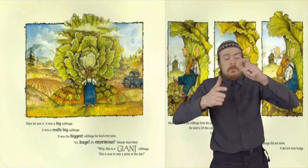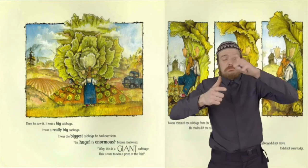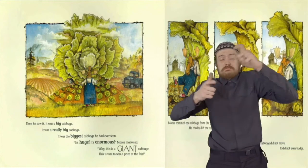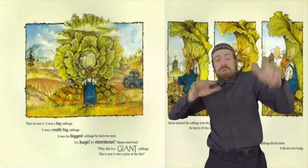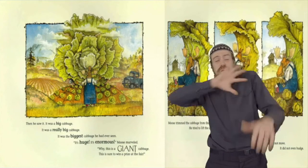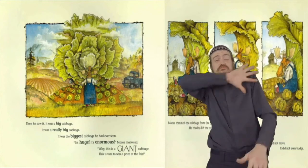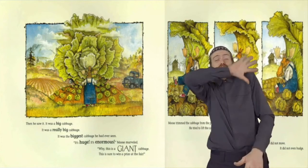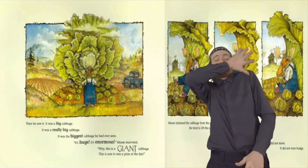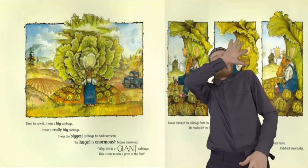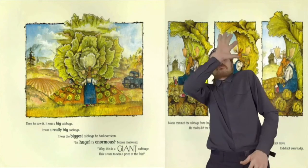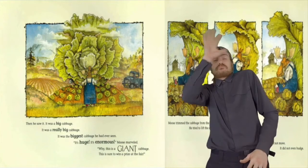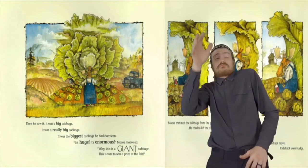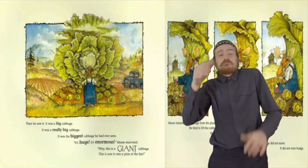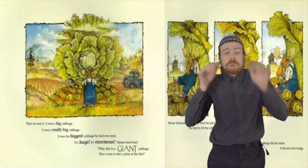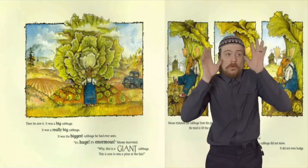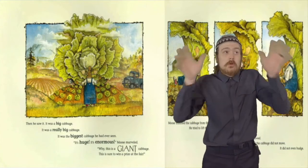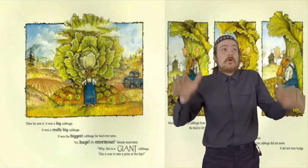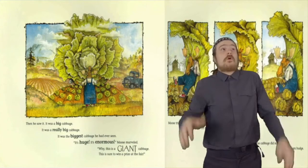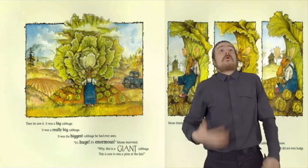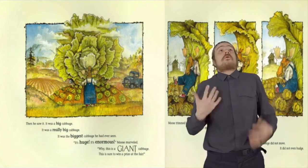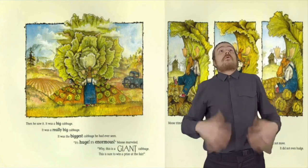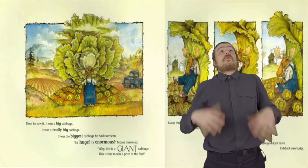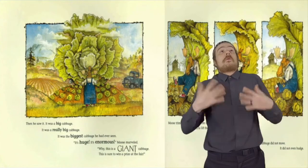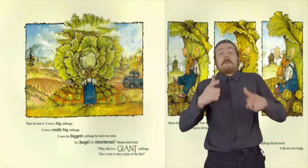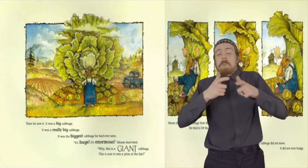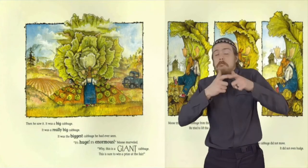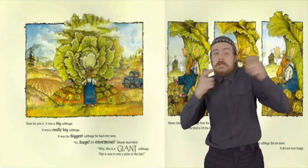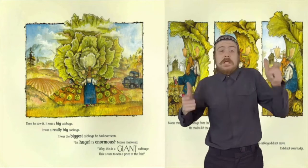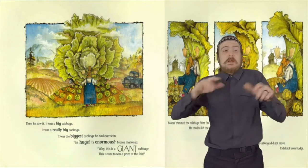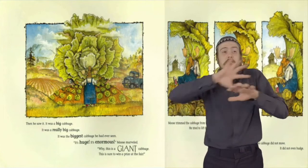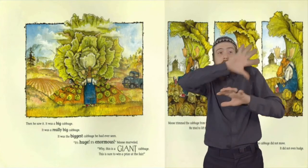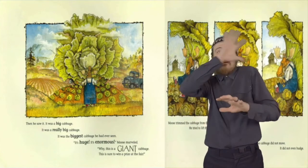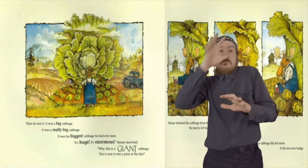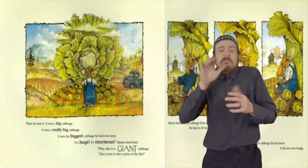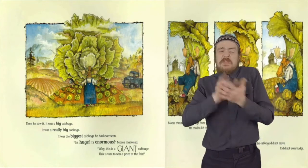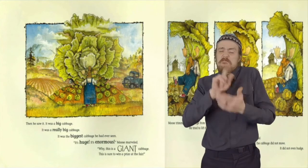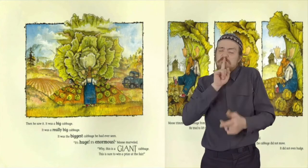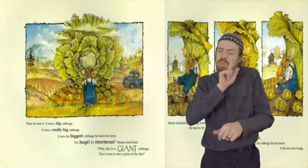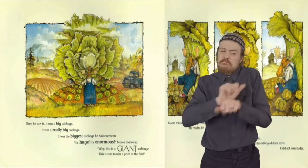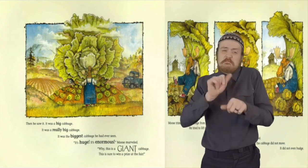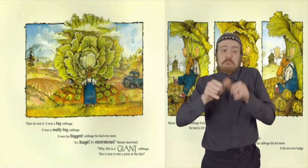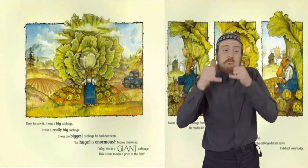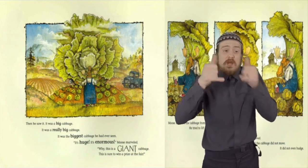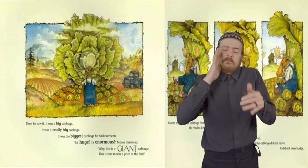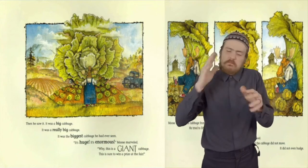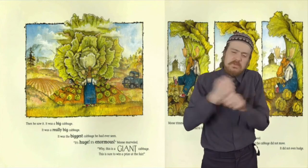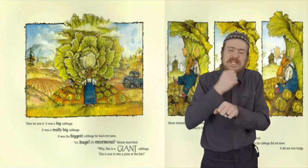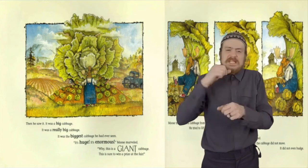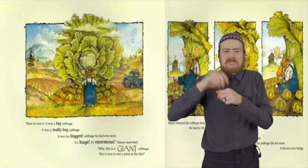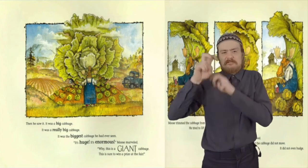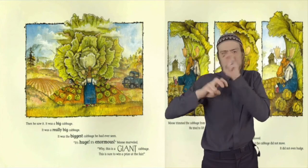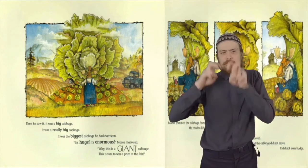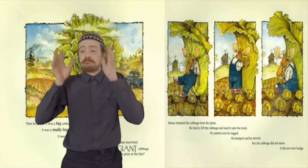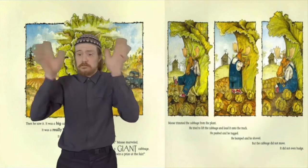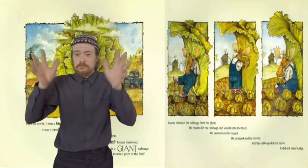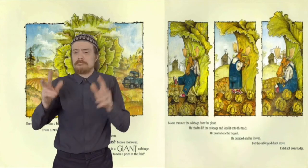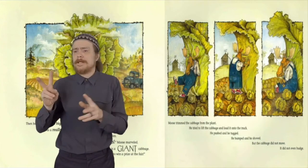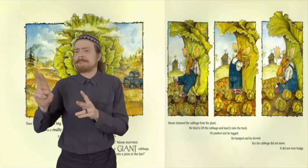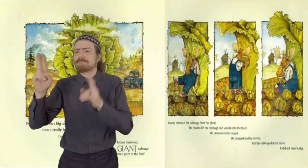he had ever seen. It's huge. It's enormous, Moose marveled. Why, this is a giant cabbage.